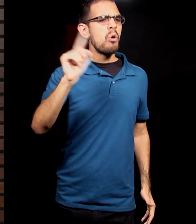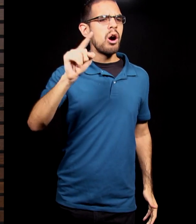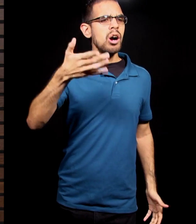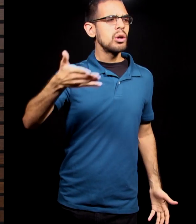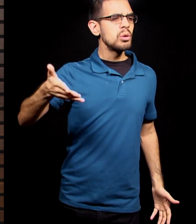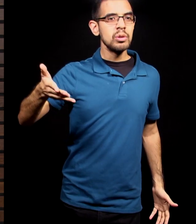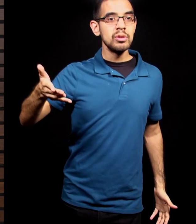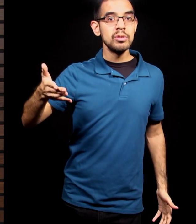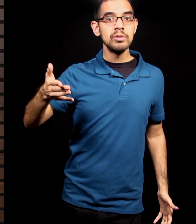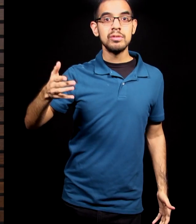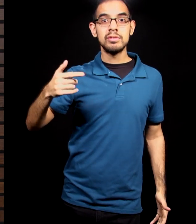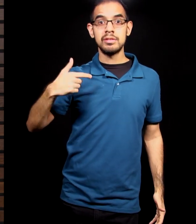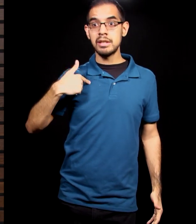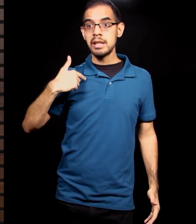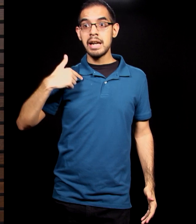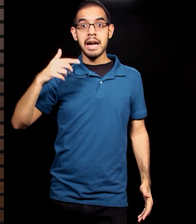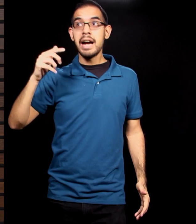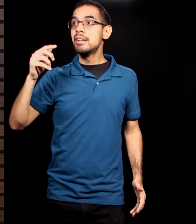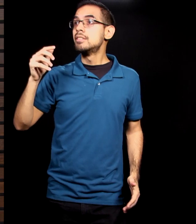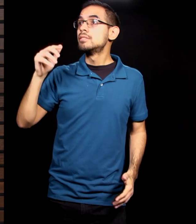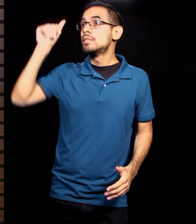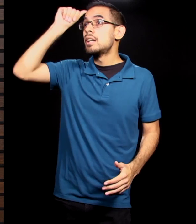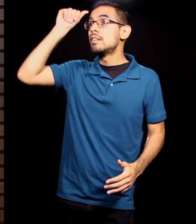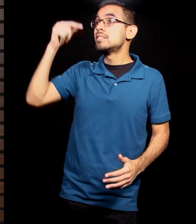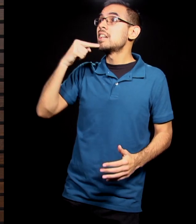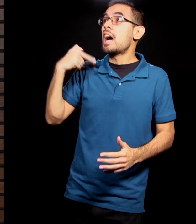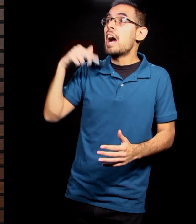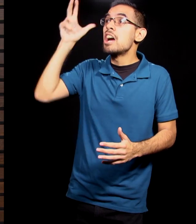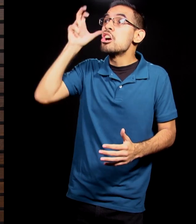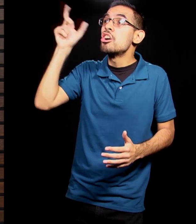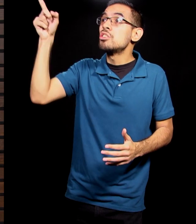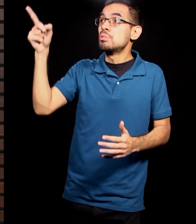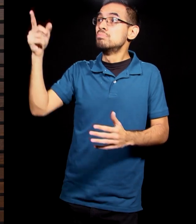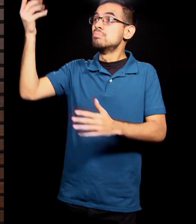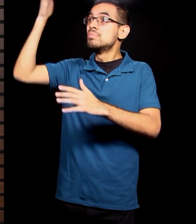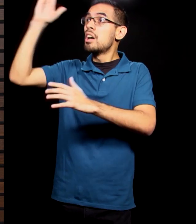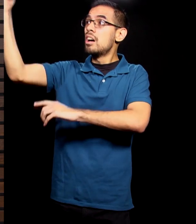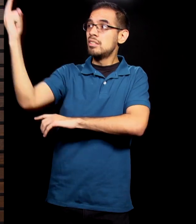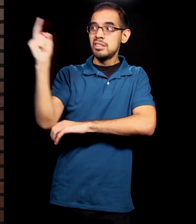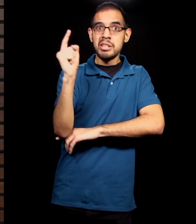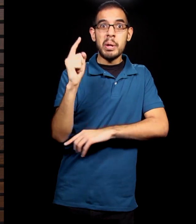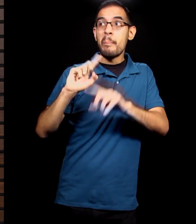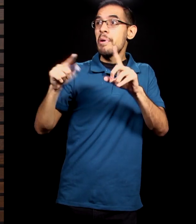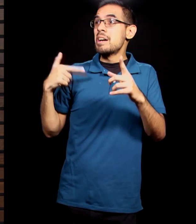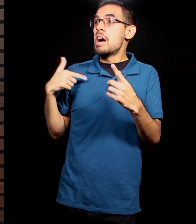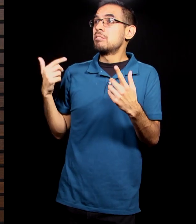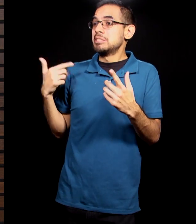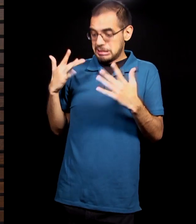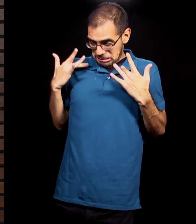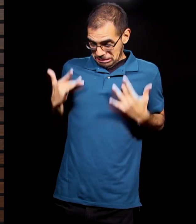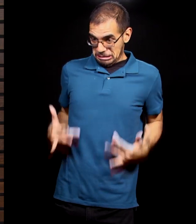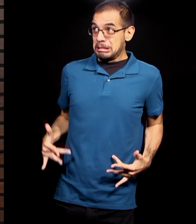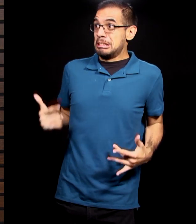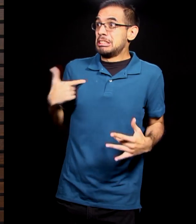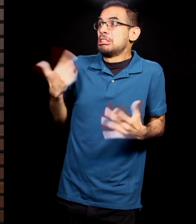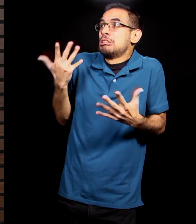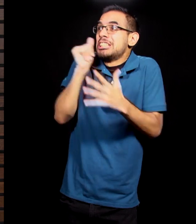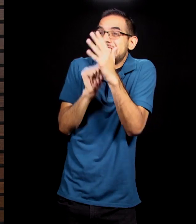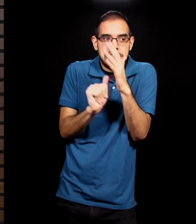I heard you in the garden and I was afraid because I was naked, so I hid. And then he asked, Who told you that you were naked? Did you eat from the tree that I